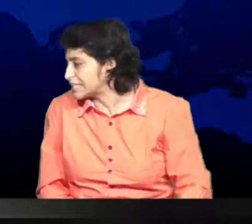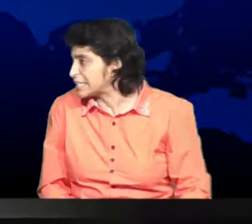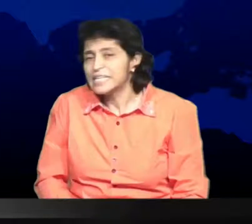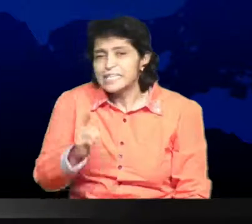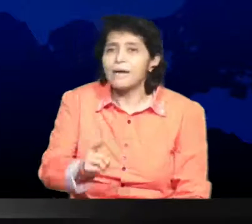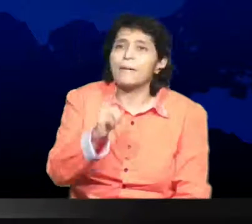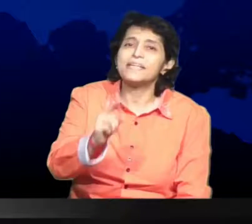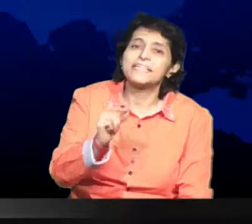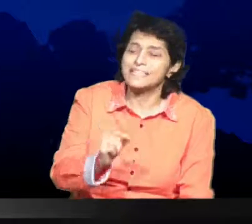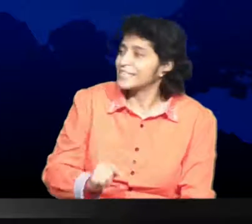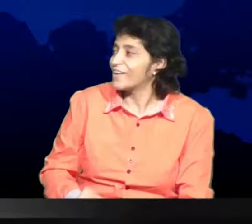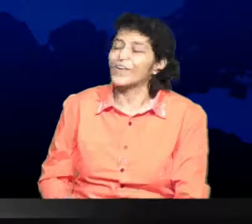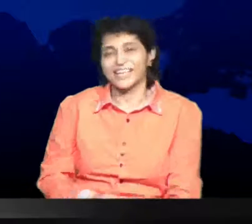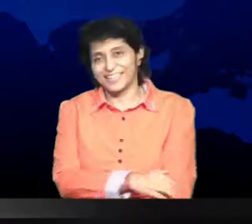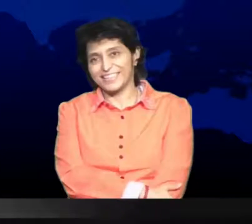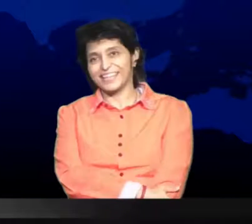story. Let us take the collar. What is the collar? Come